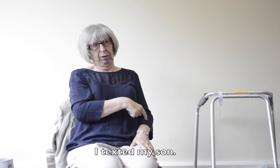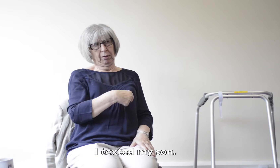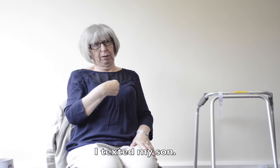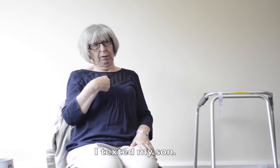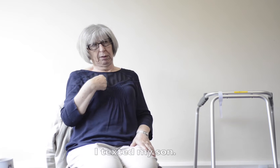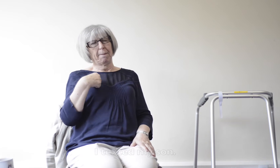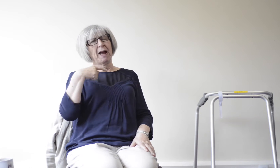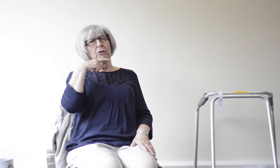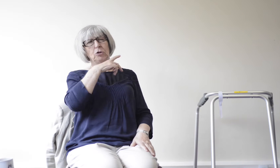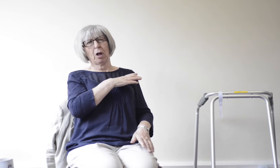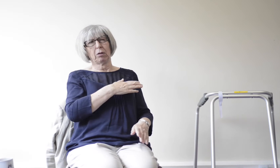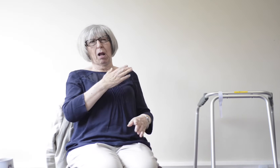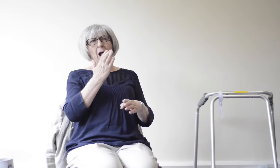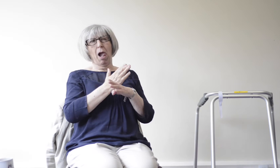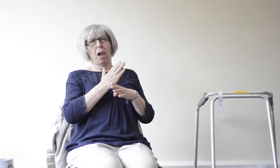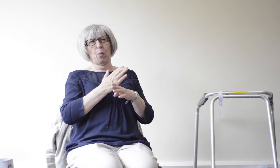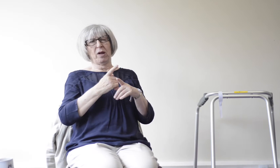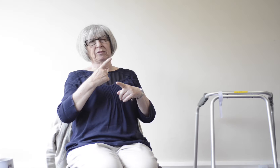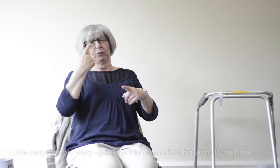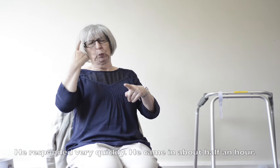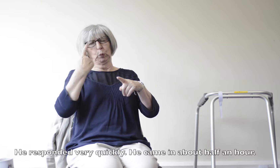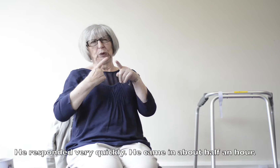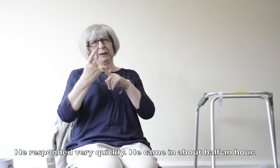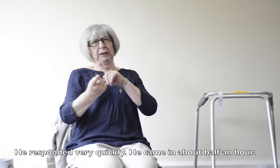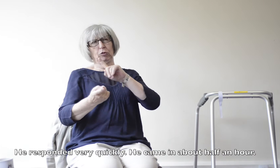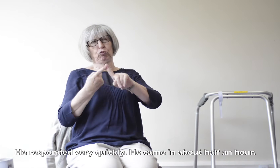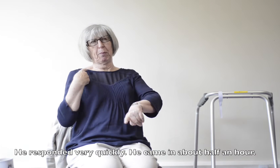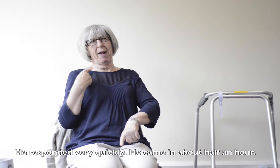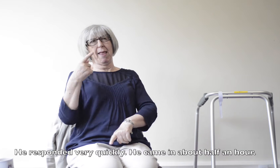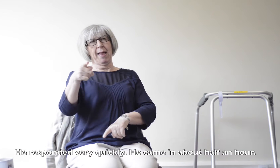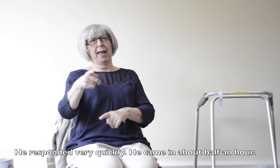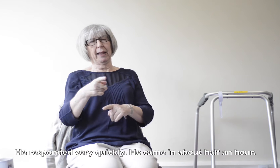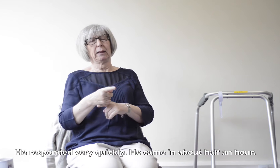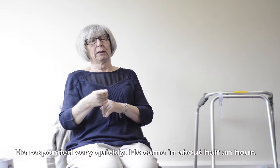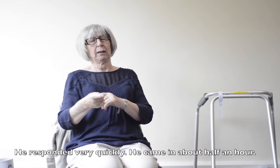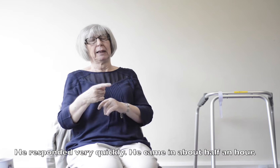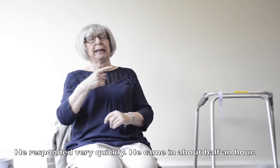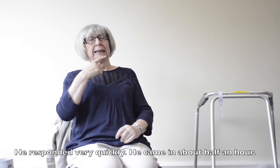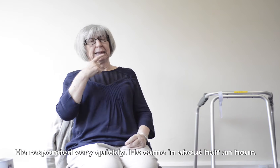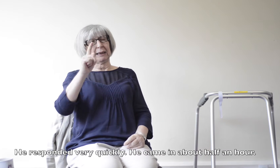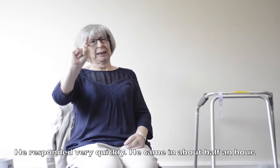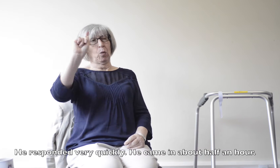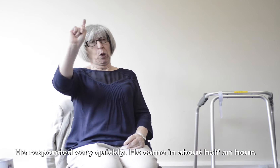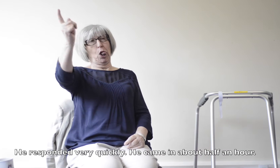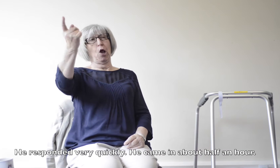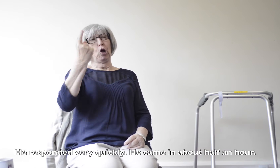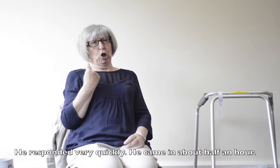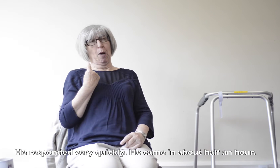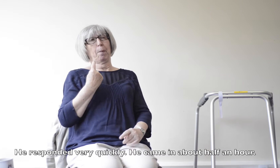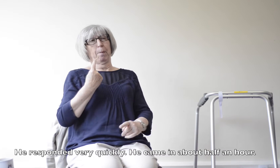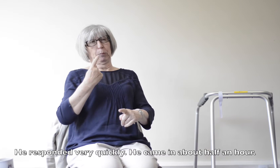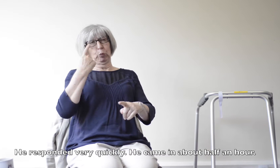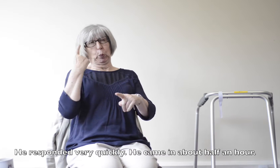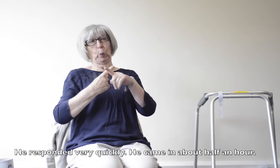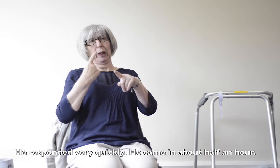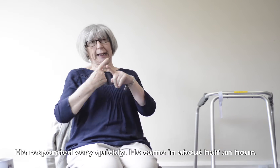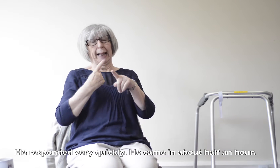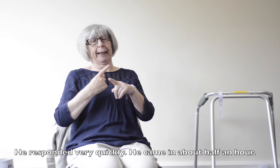And he responded very quickly to my text. He came along to the hospital to try and see if he could